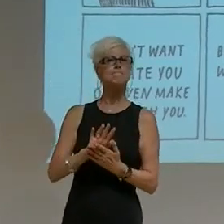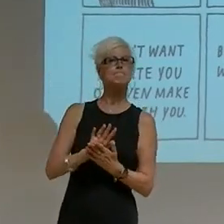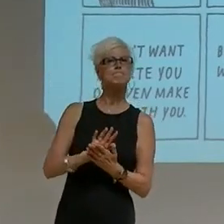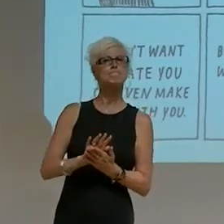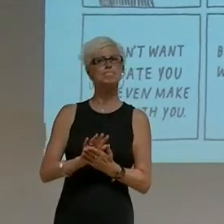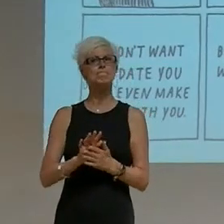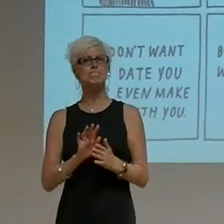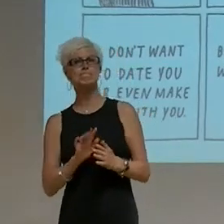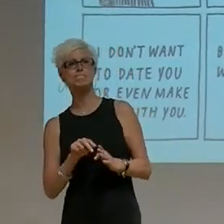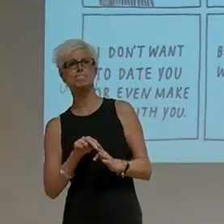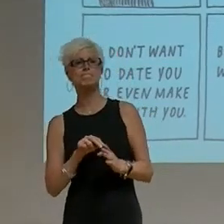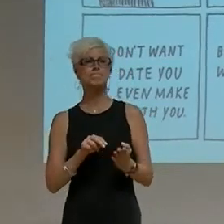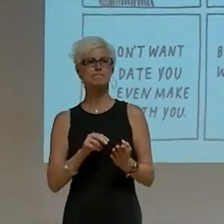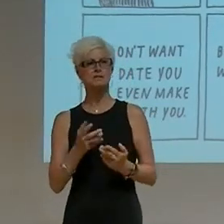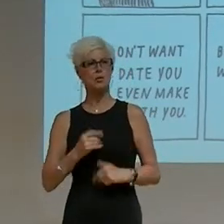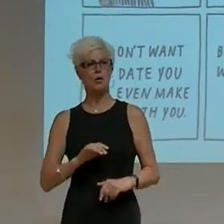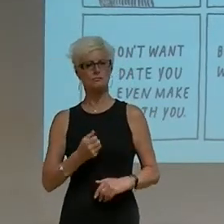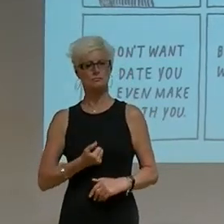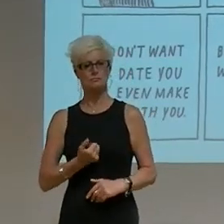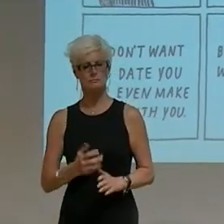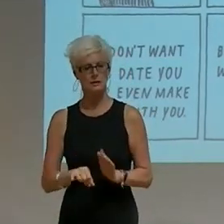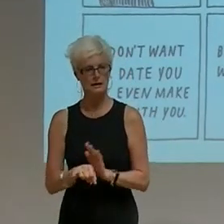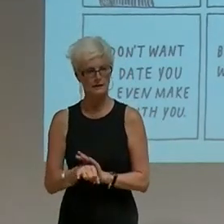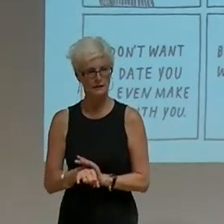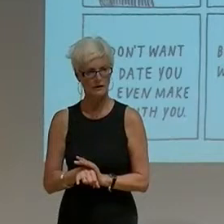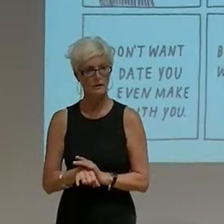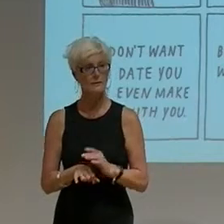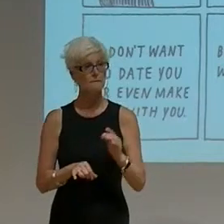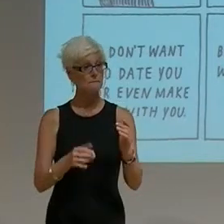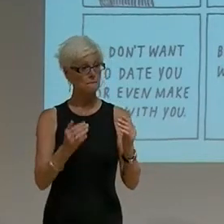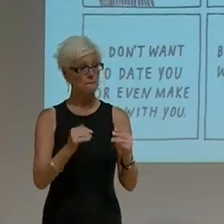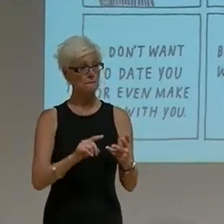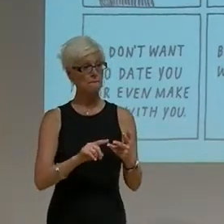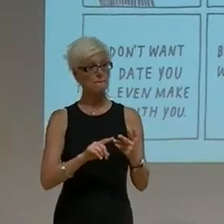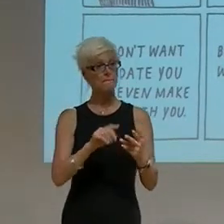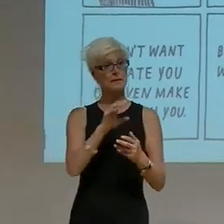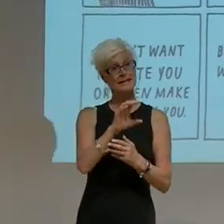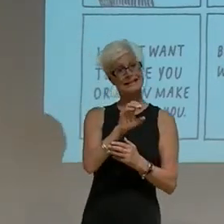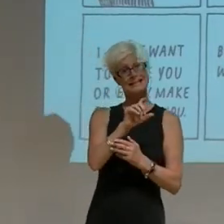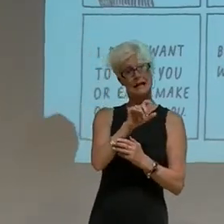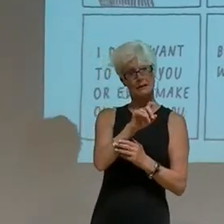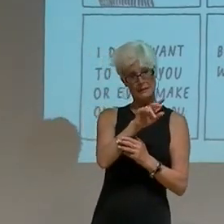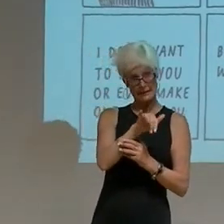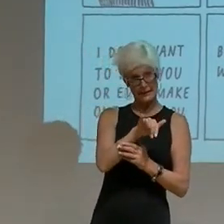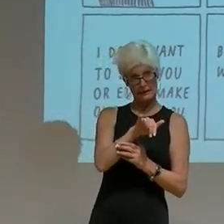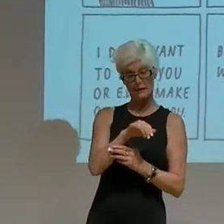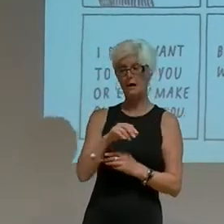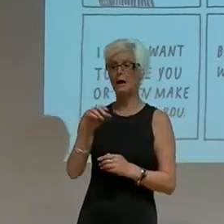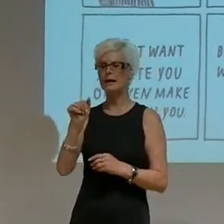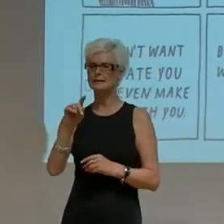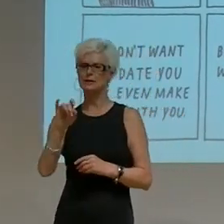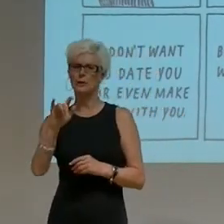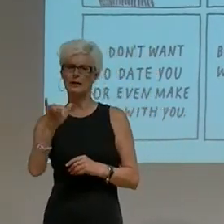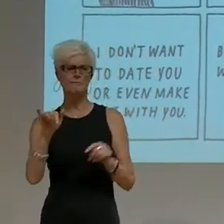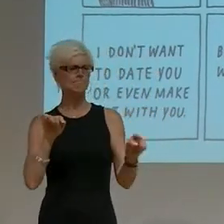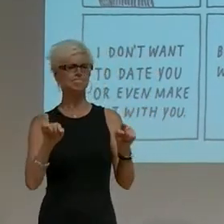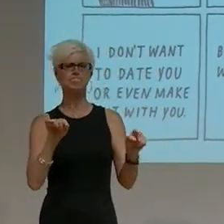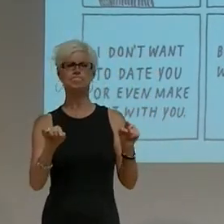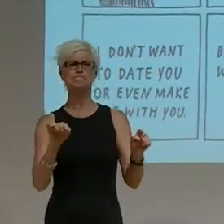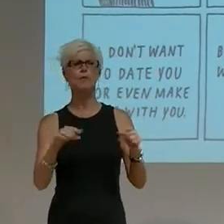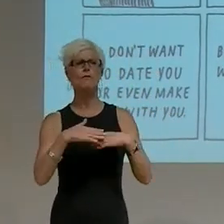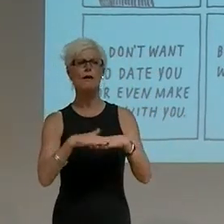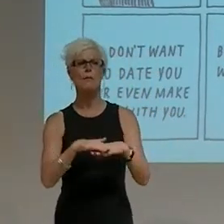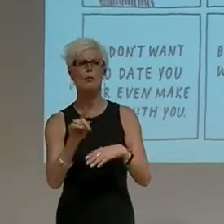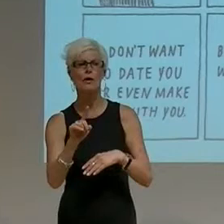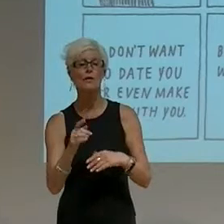as asexual? What are the relationships and overlaps between celibacy and asexuality? How is asexuality relevant